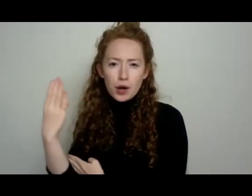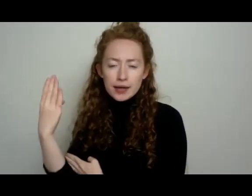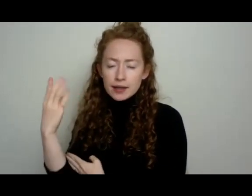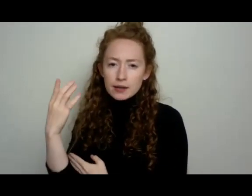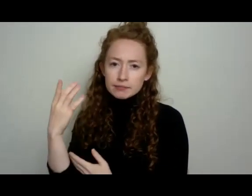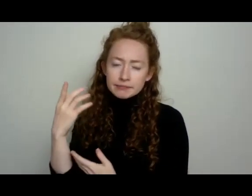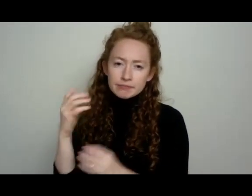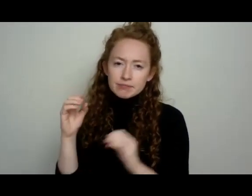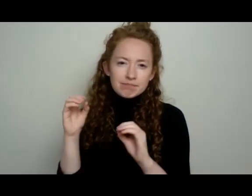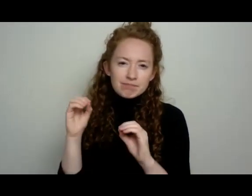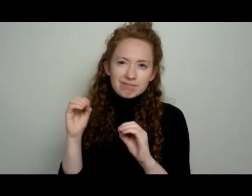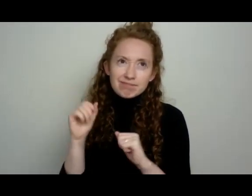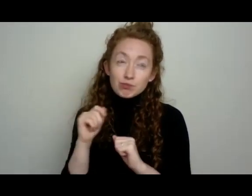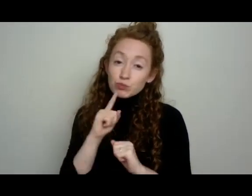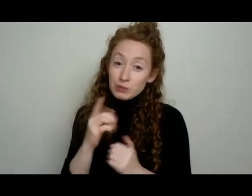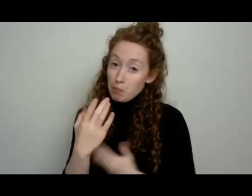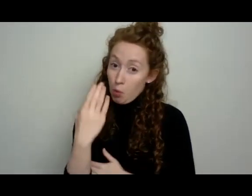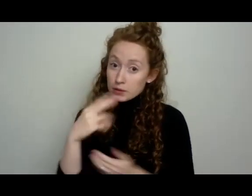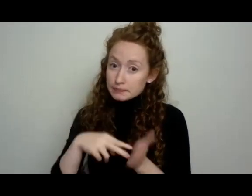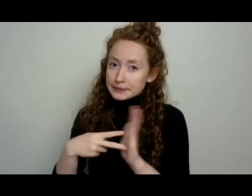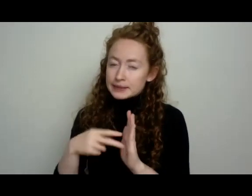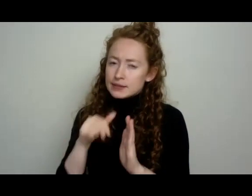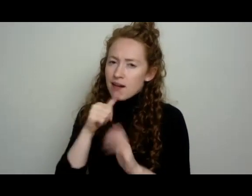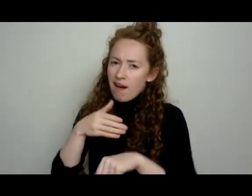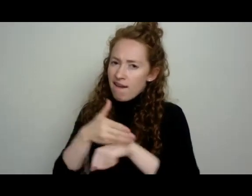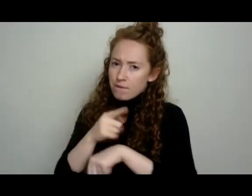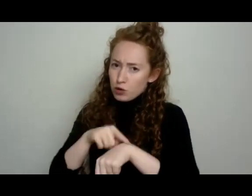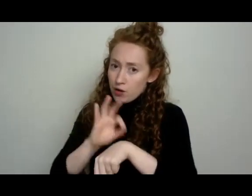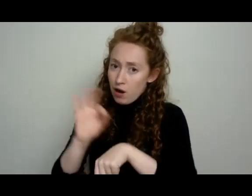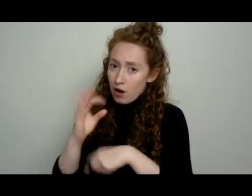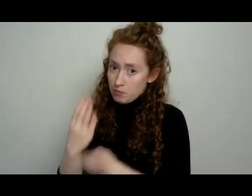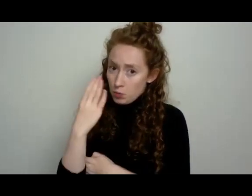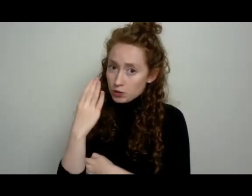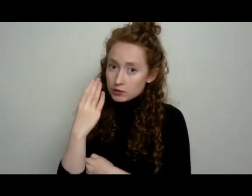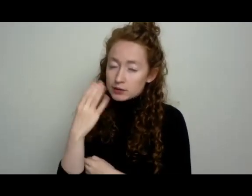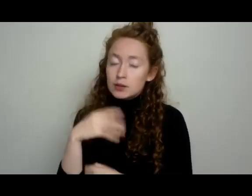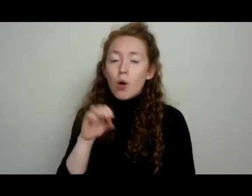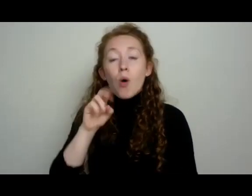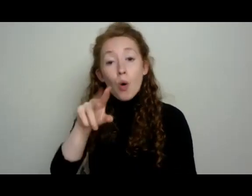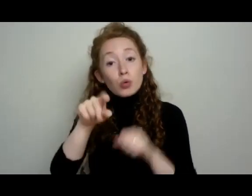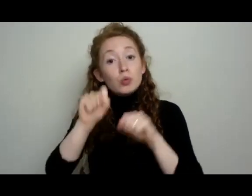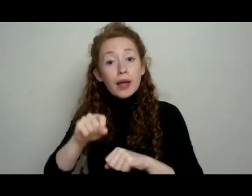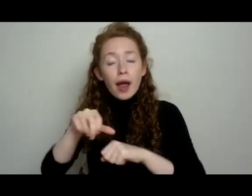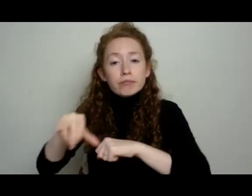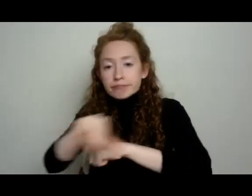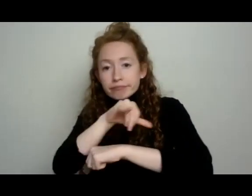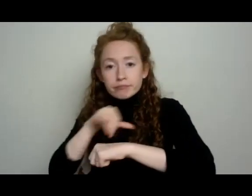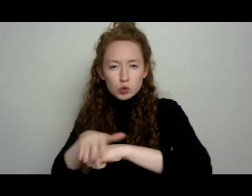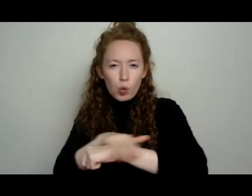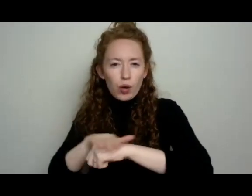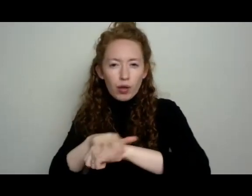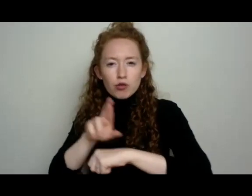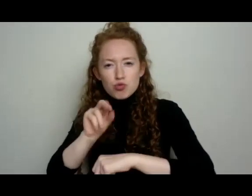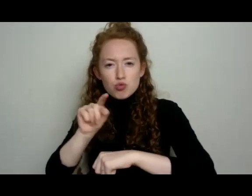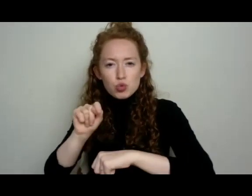nine o'clock in the morning, or you can root drench. And that you can do if you're trellising your cucumbers or when